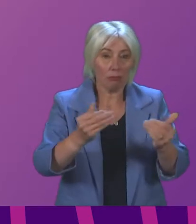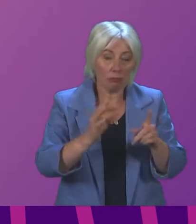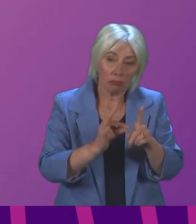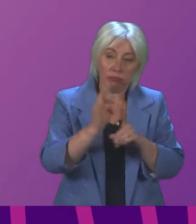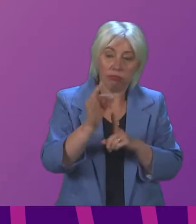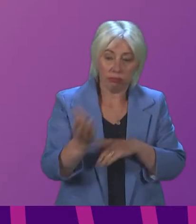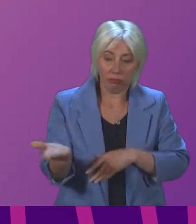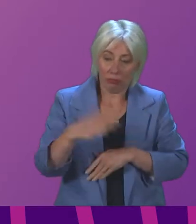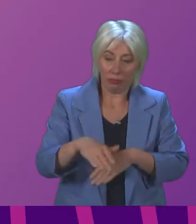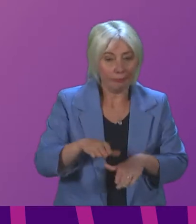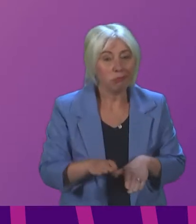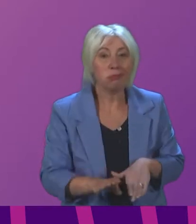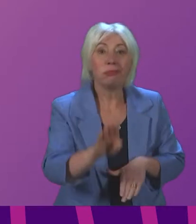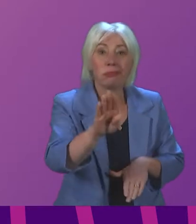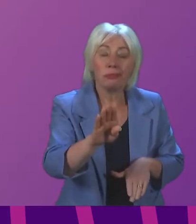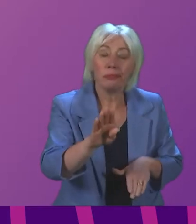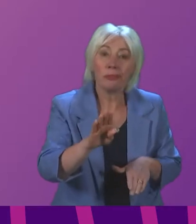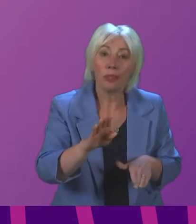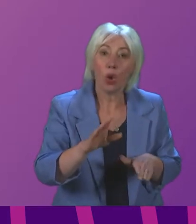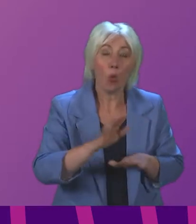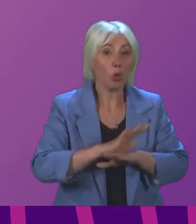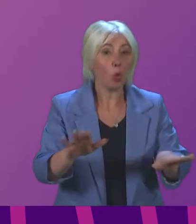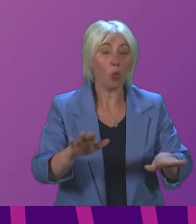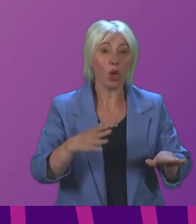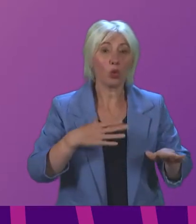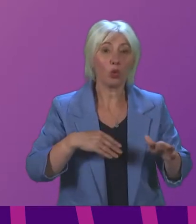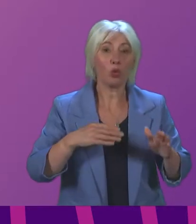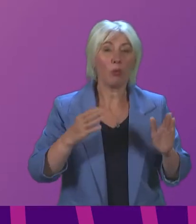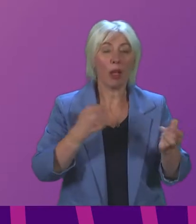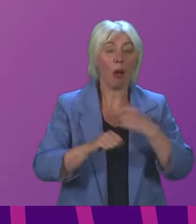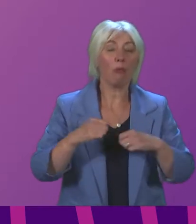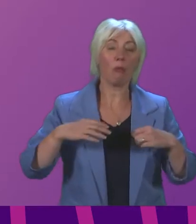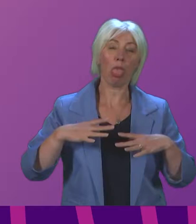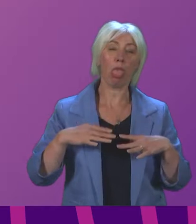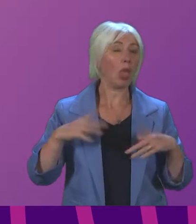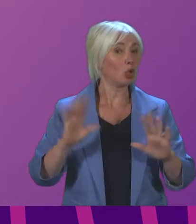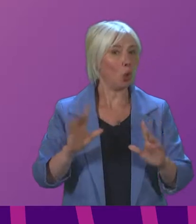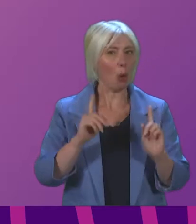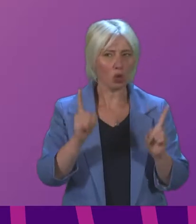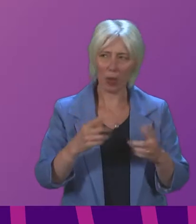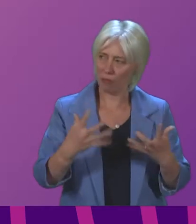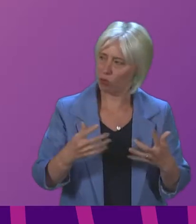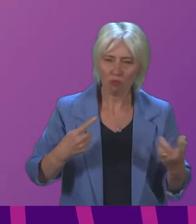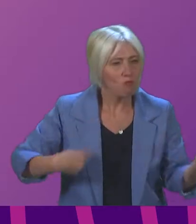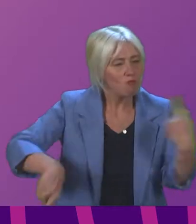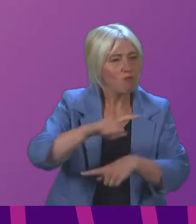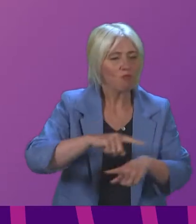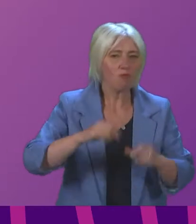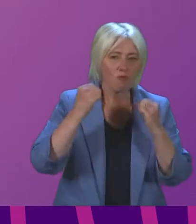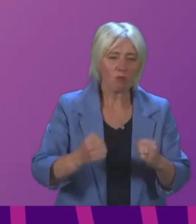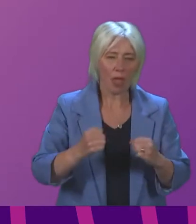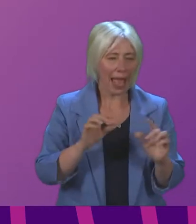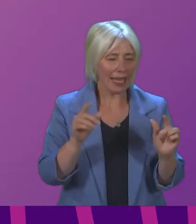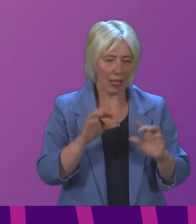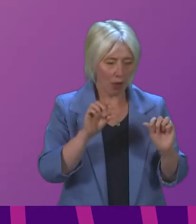whilst in meeting the challenge of not lowering our guard that involves us all participating in the baseline